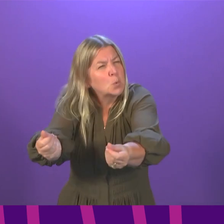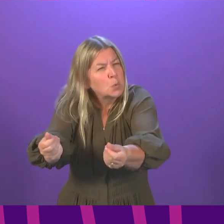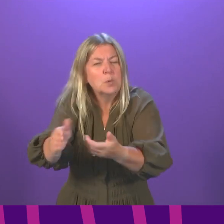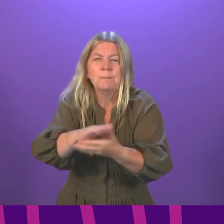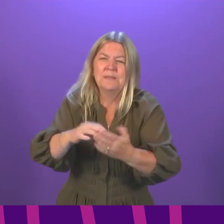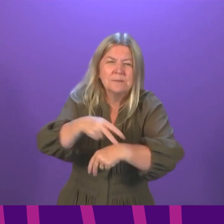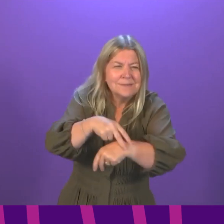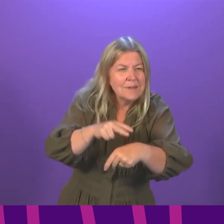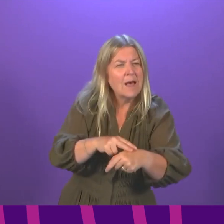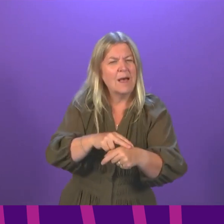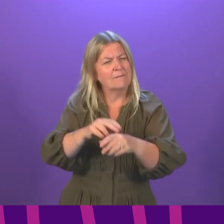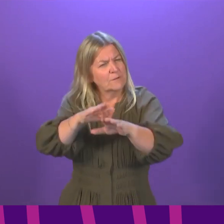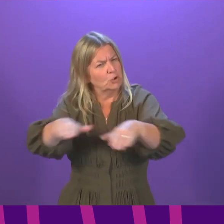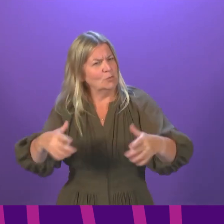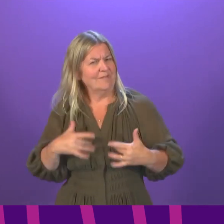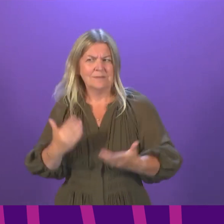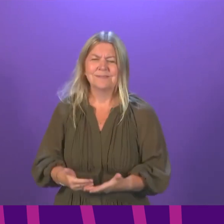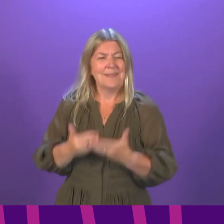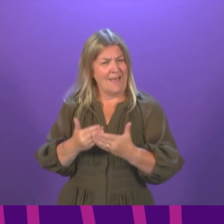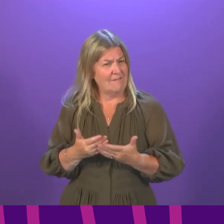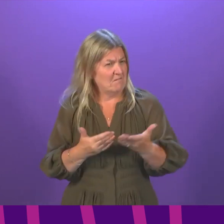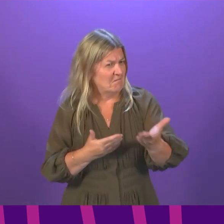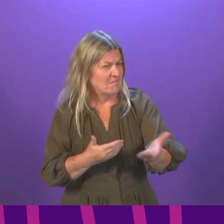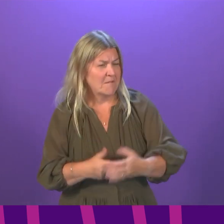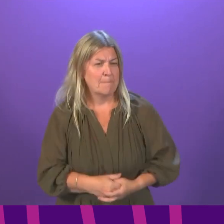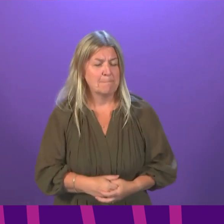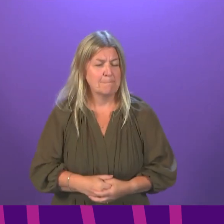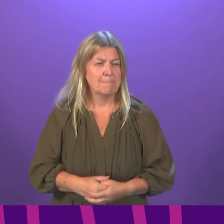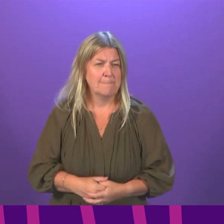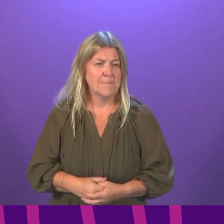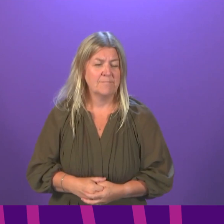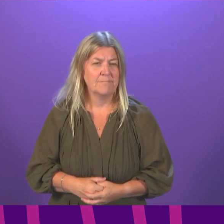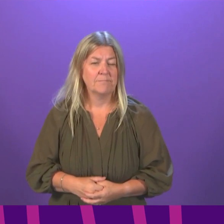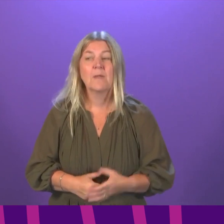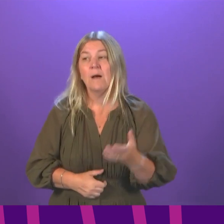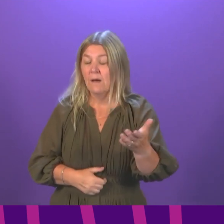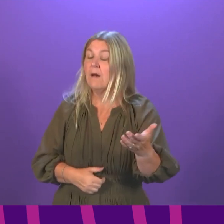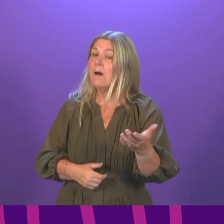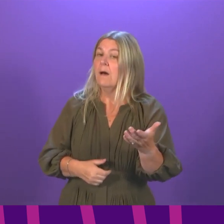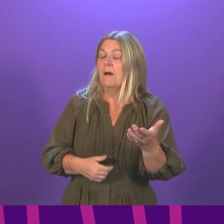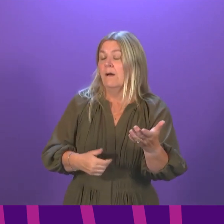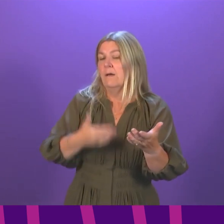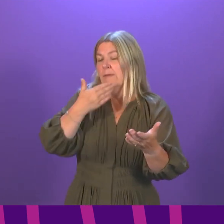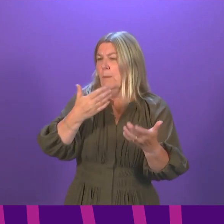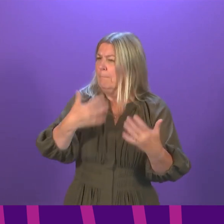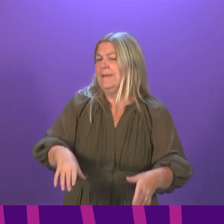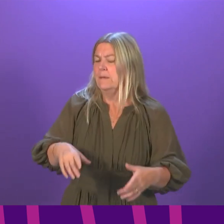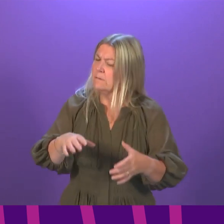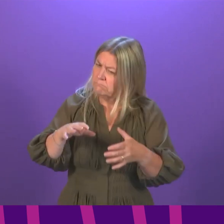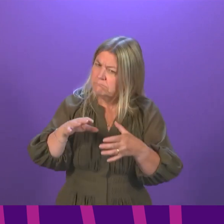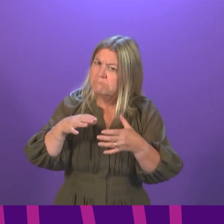and supported? The First Minister? has ongoing engagement with local authorities,